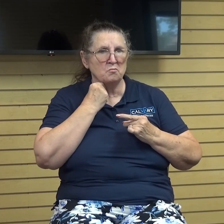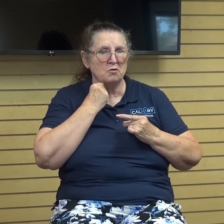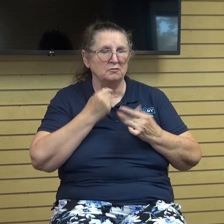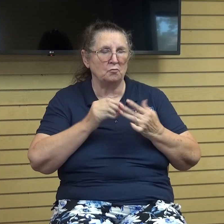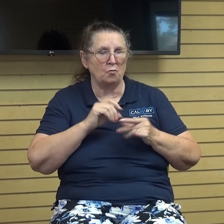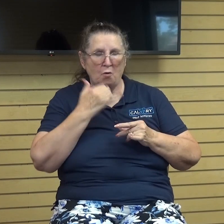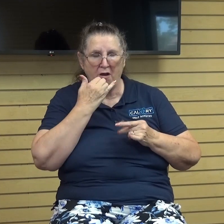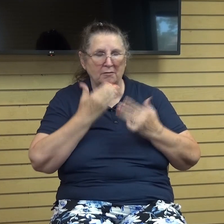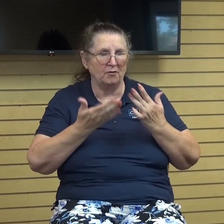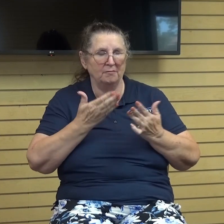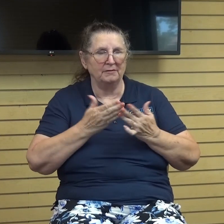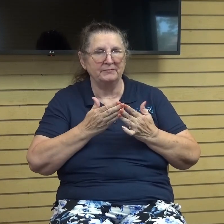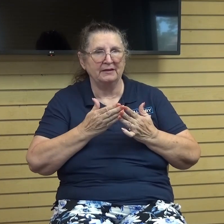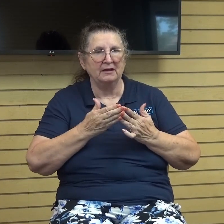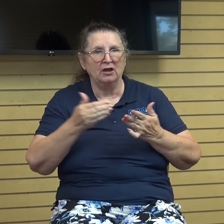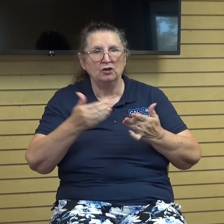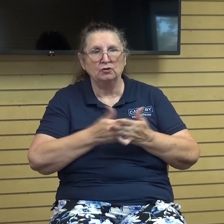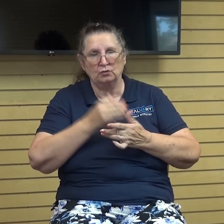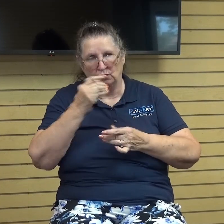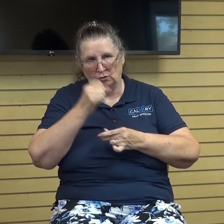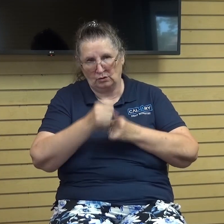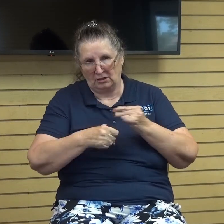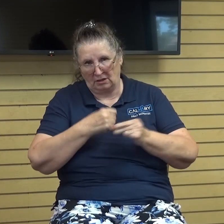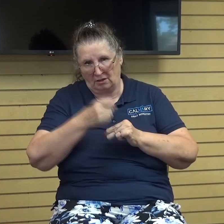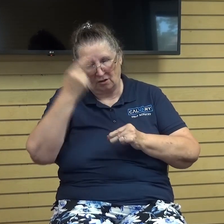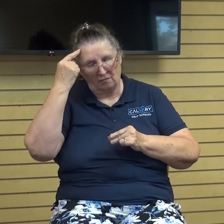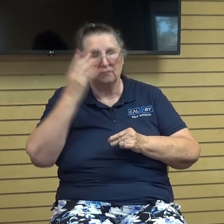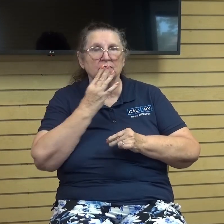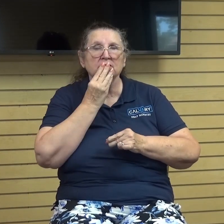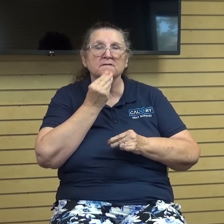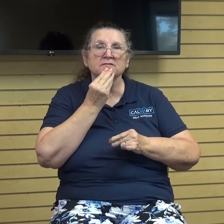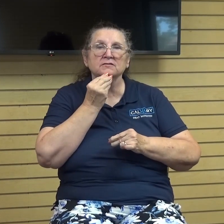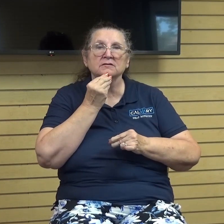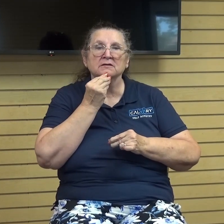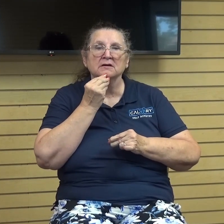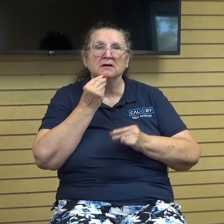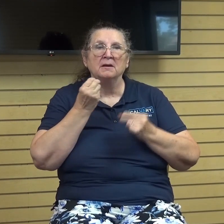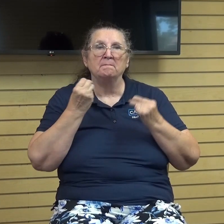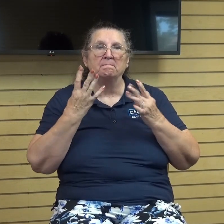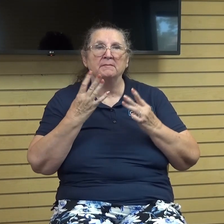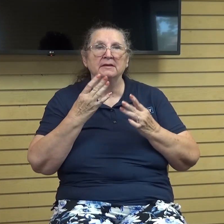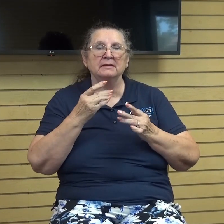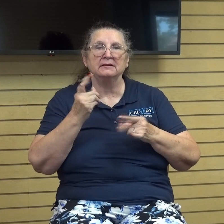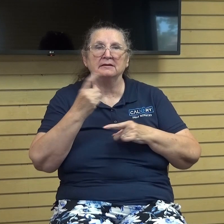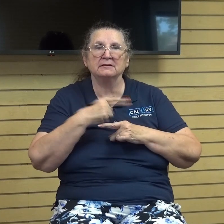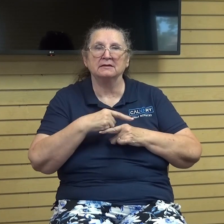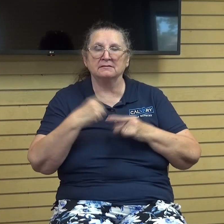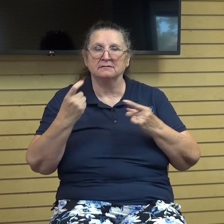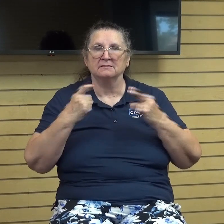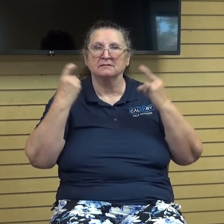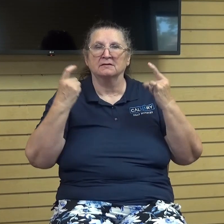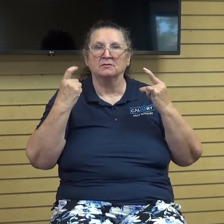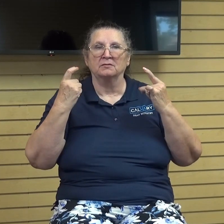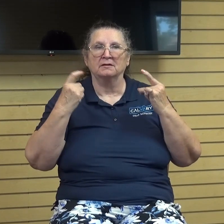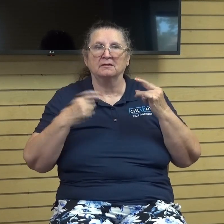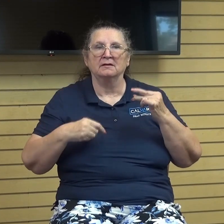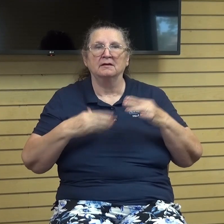jewish new year and it's uh the beginning of a multiple day celebration which culminates with yom